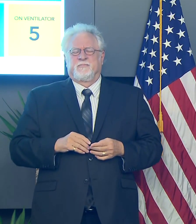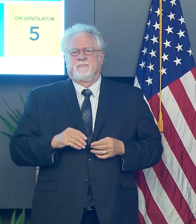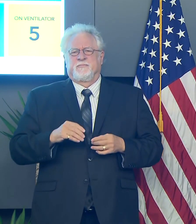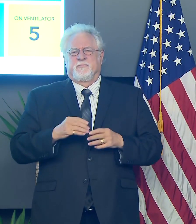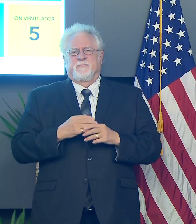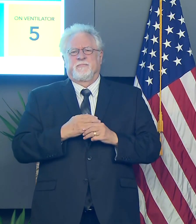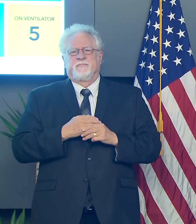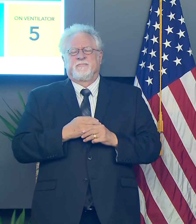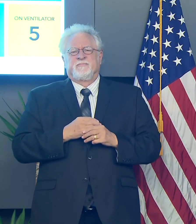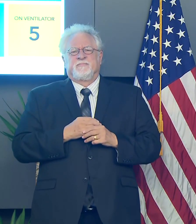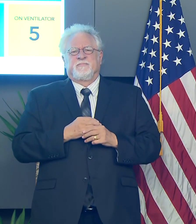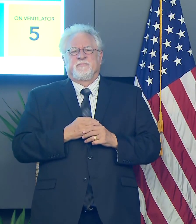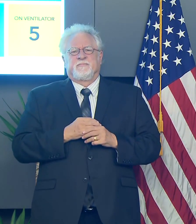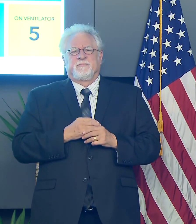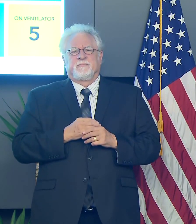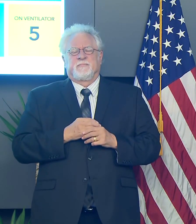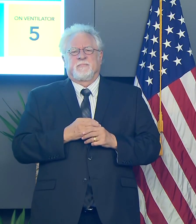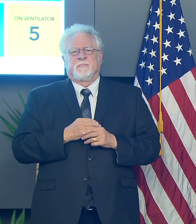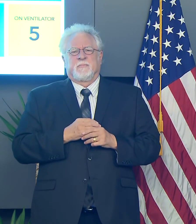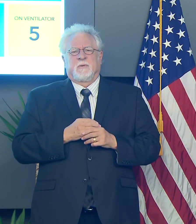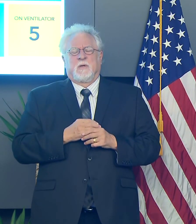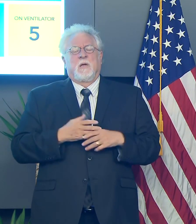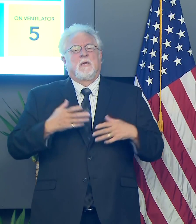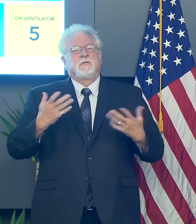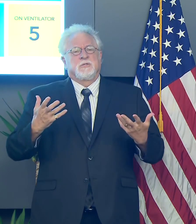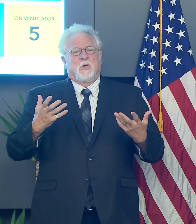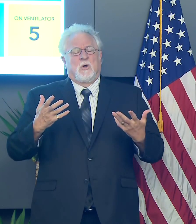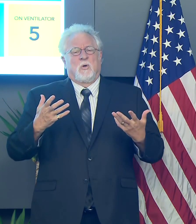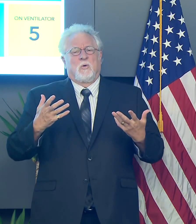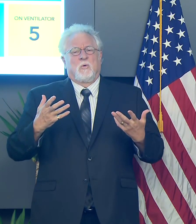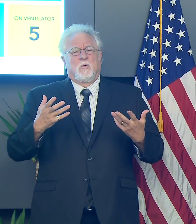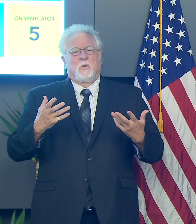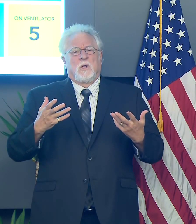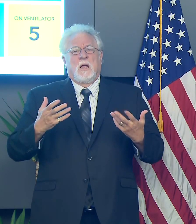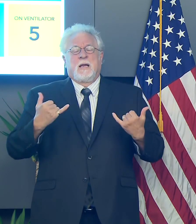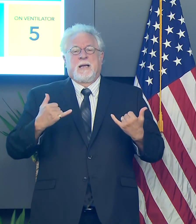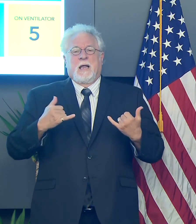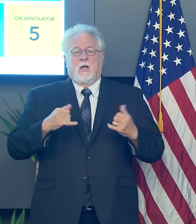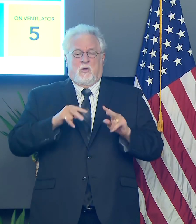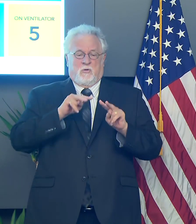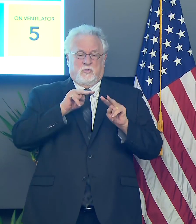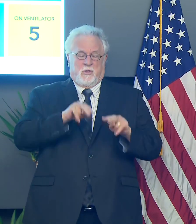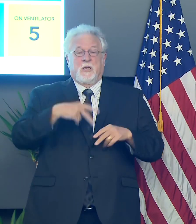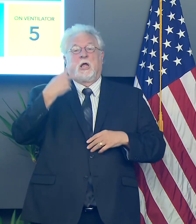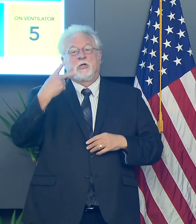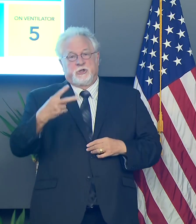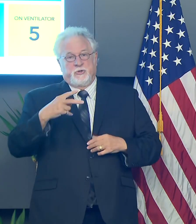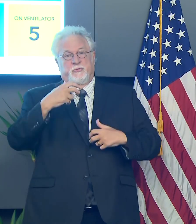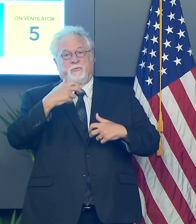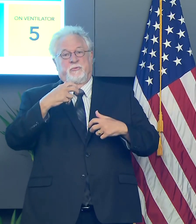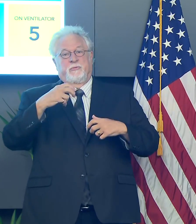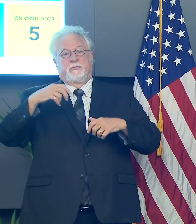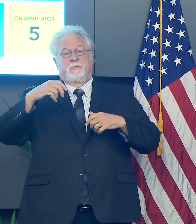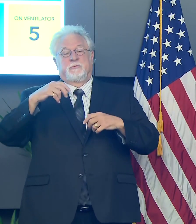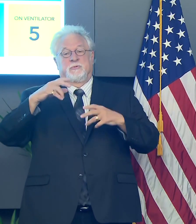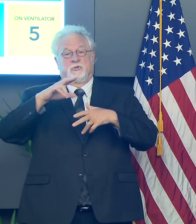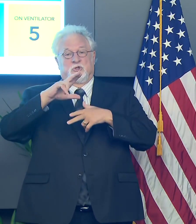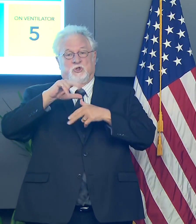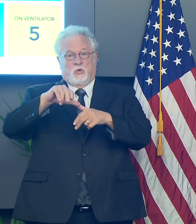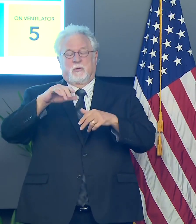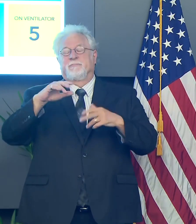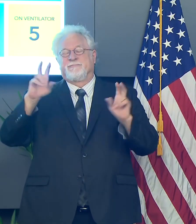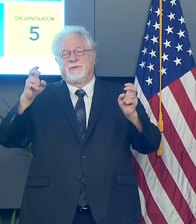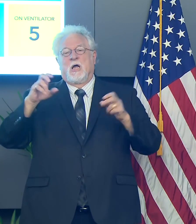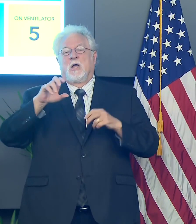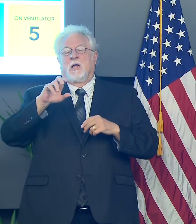previously took. Uh, so I will also tell you that we are now tracking two disturbances in the tropics right now, both